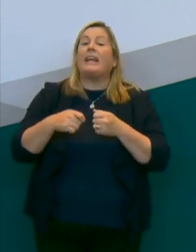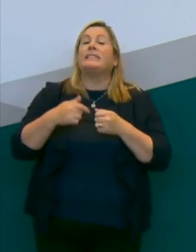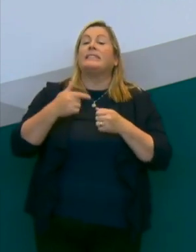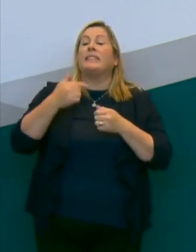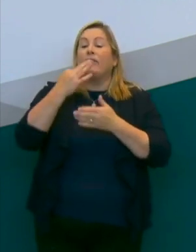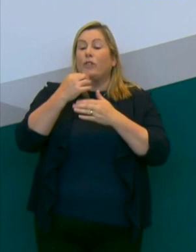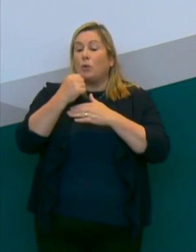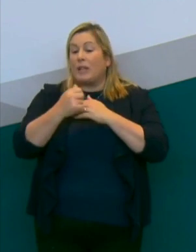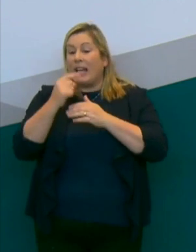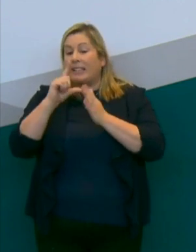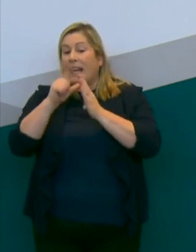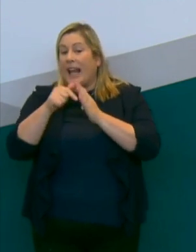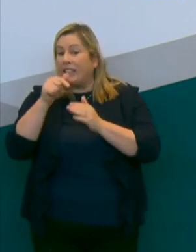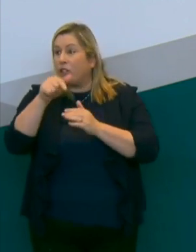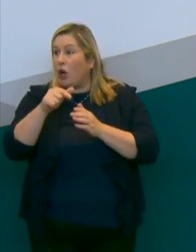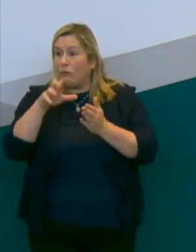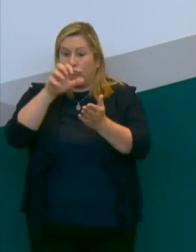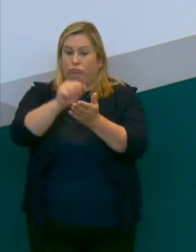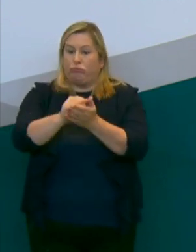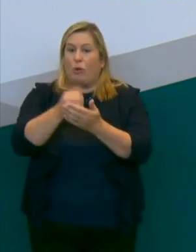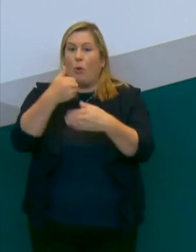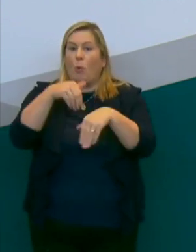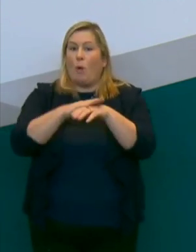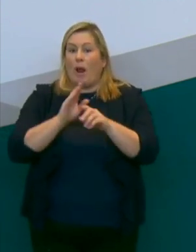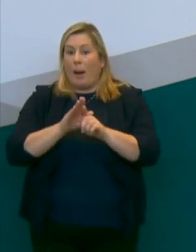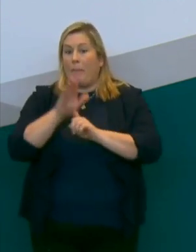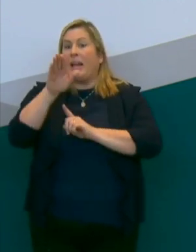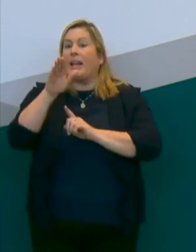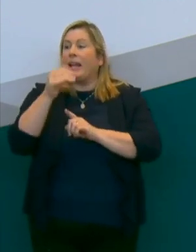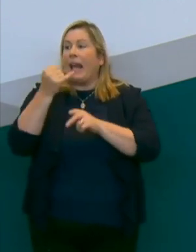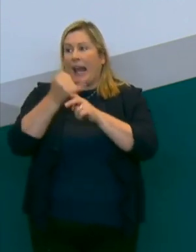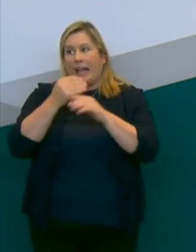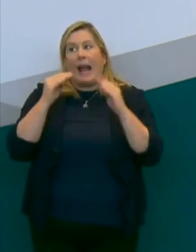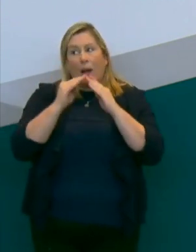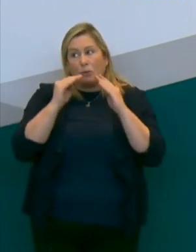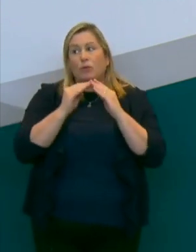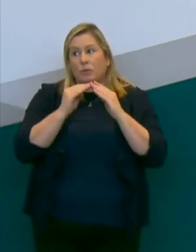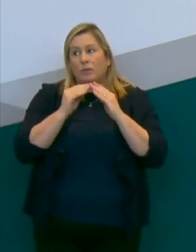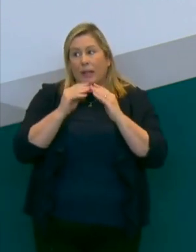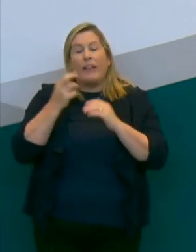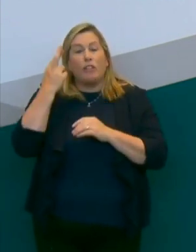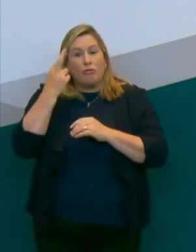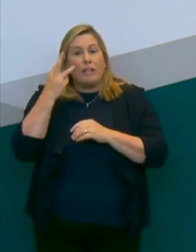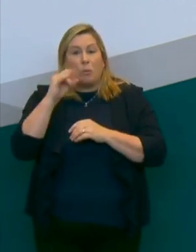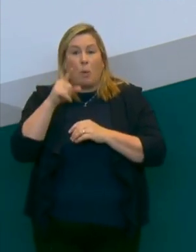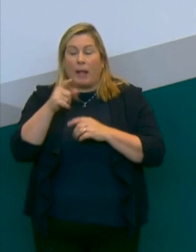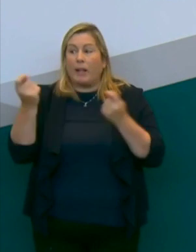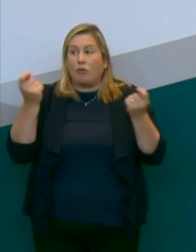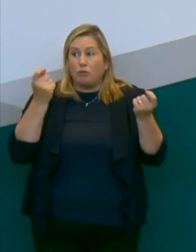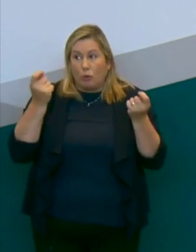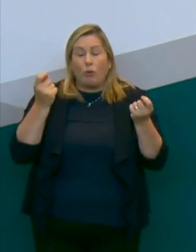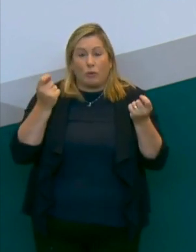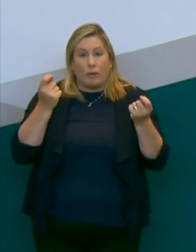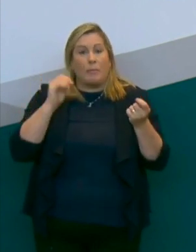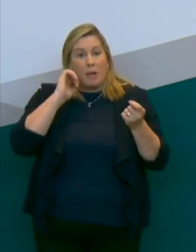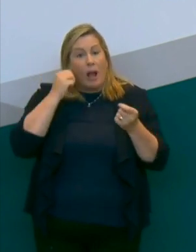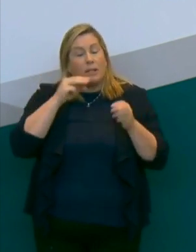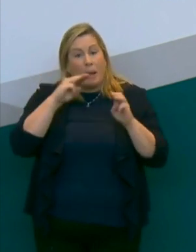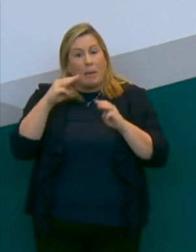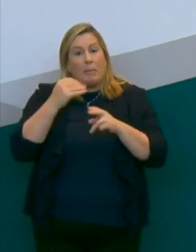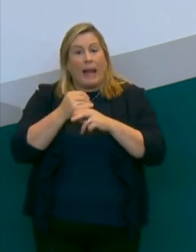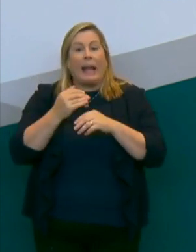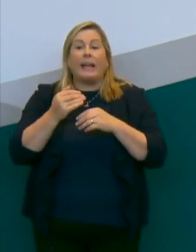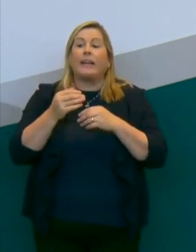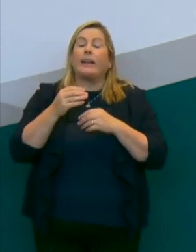later which were in households and the reason that they were brought under control is for one reason only and that's the people in Kildare